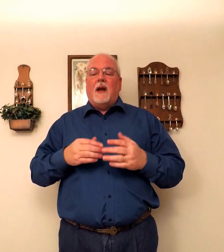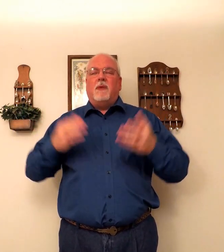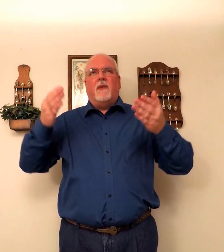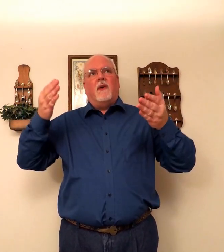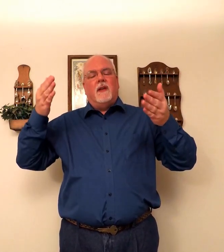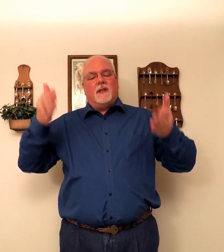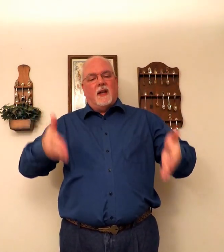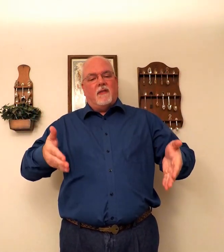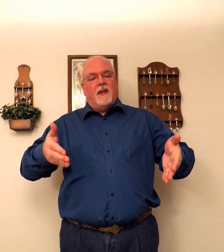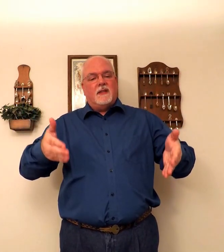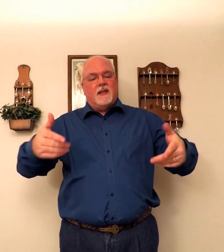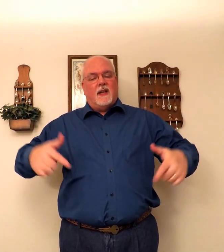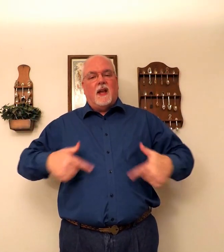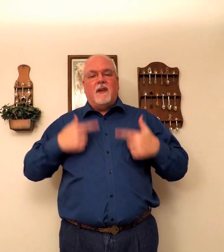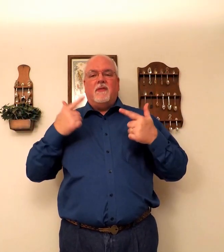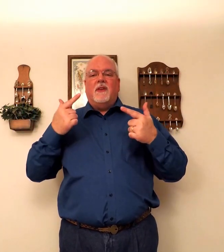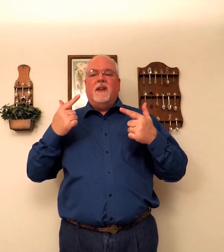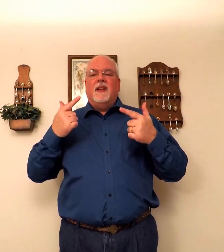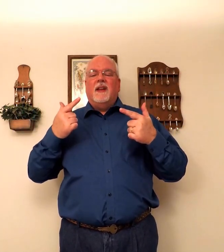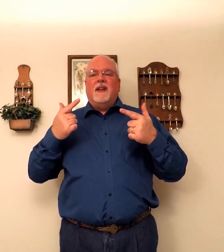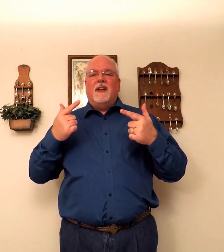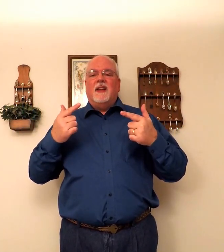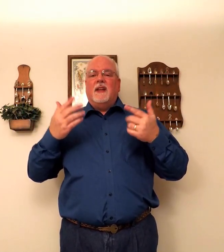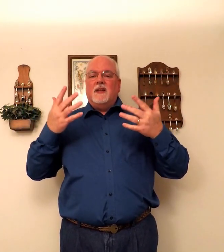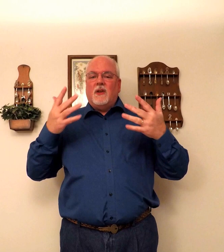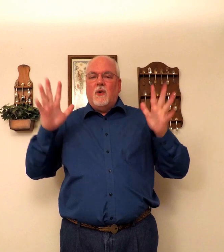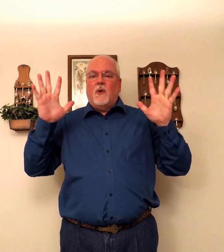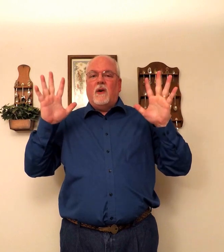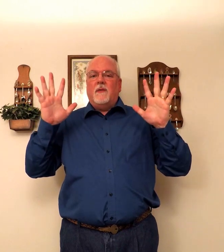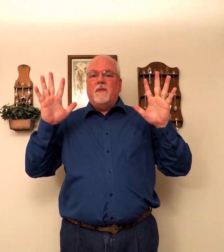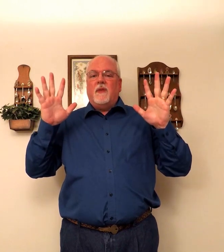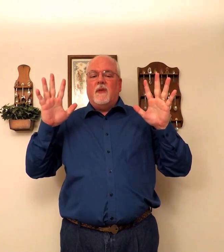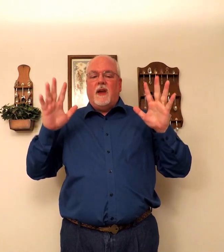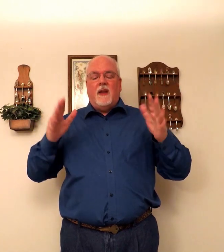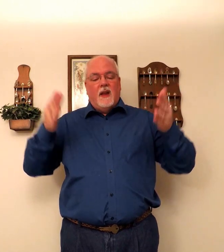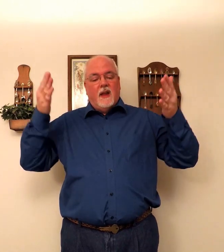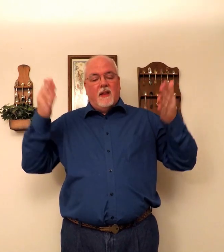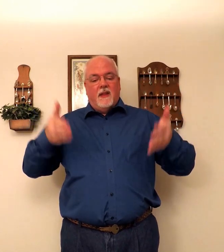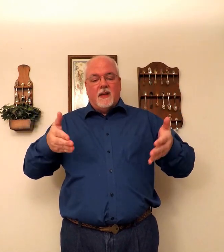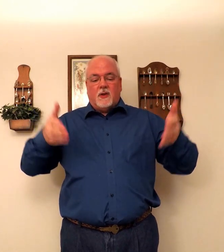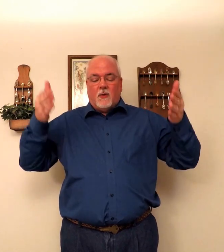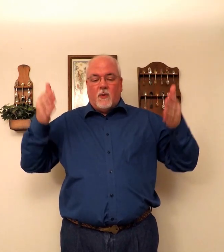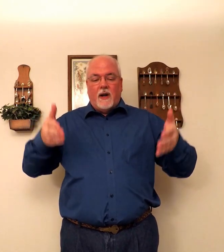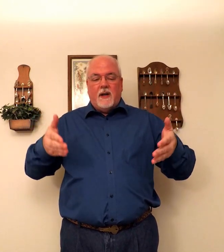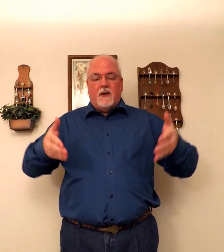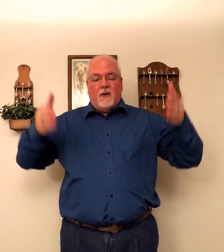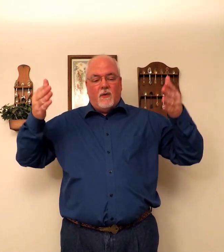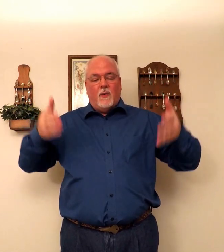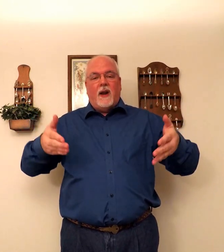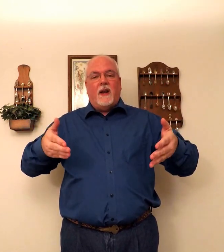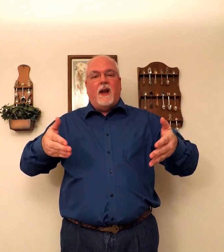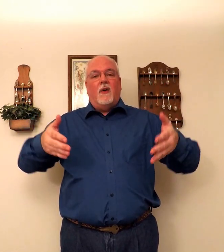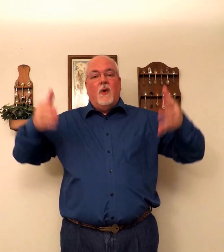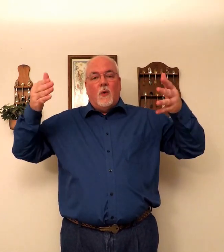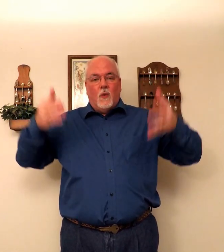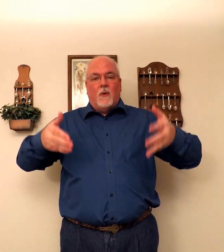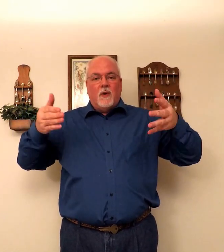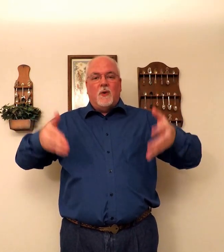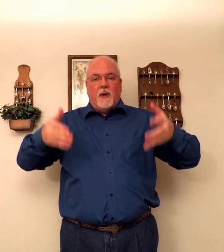I prefer this life. This life. Is. Over. Okay? This. Right here. Right now. What we're doing